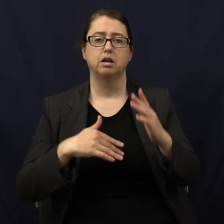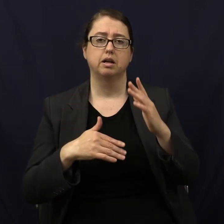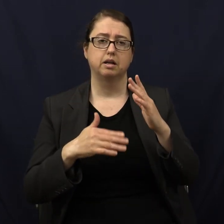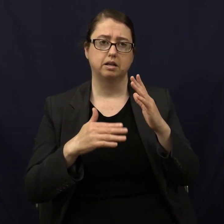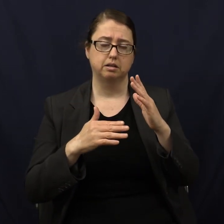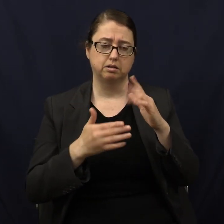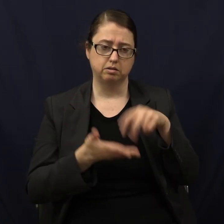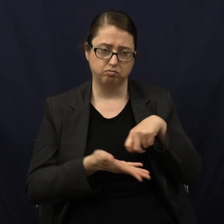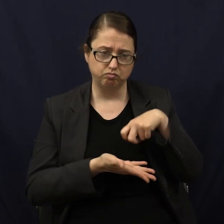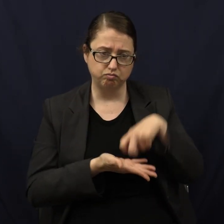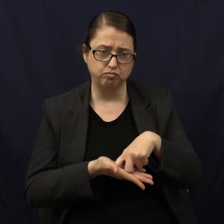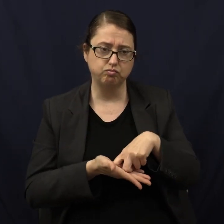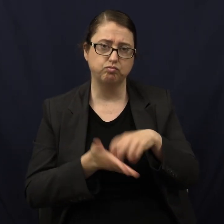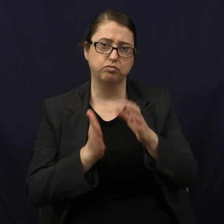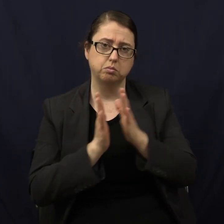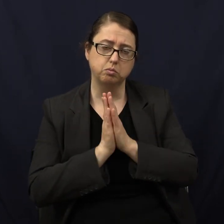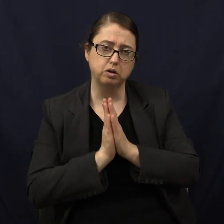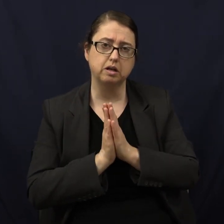seek my face.